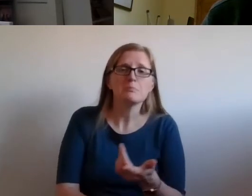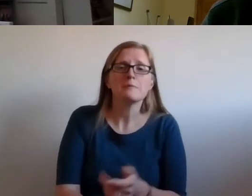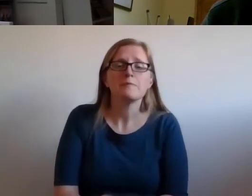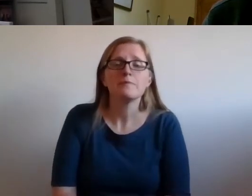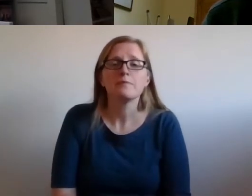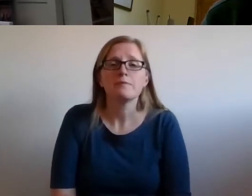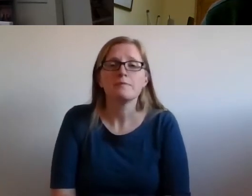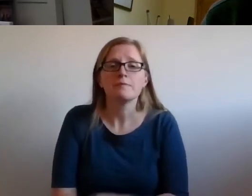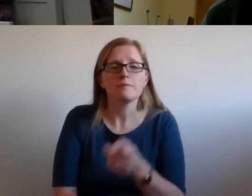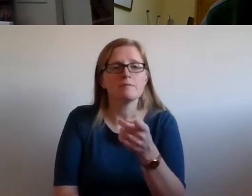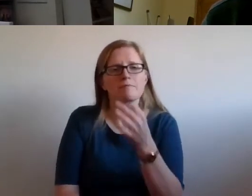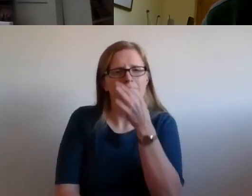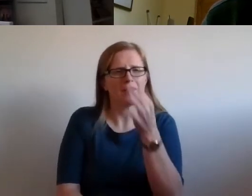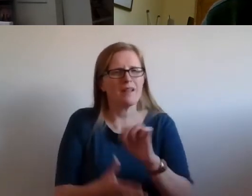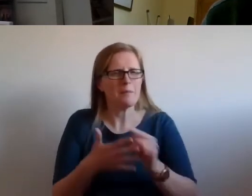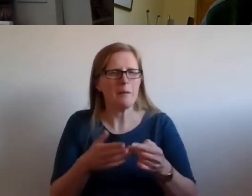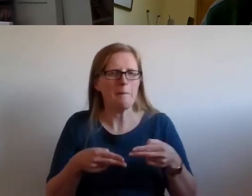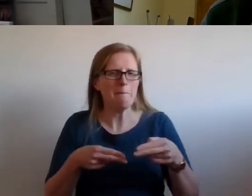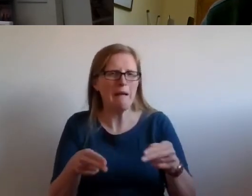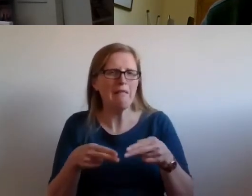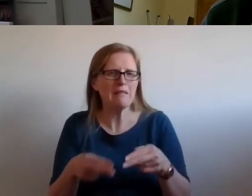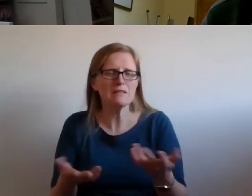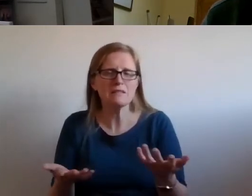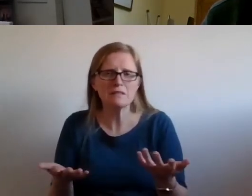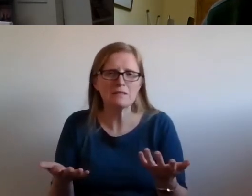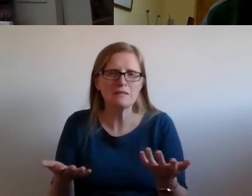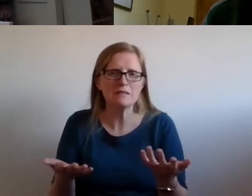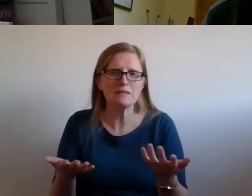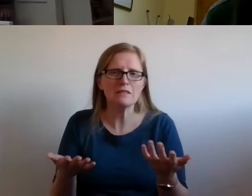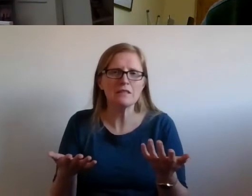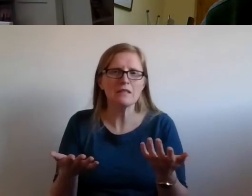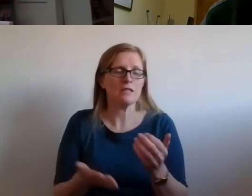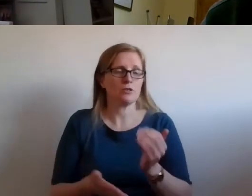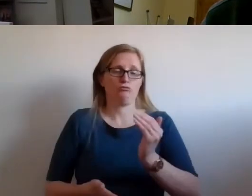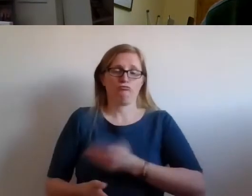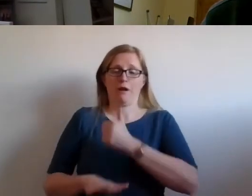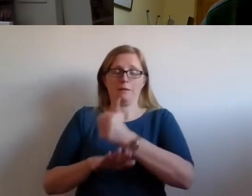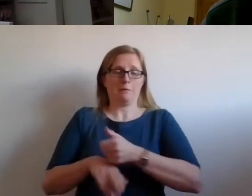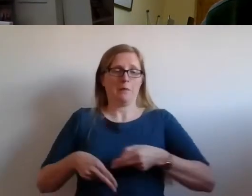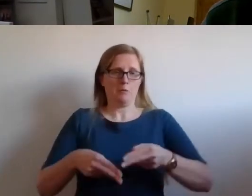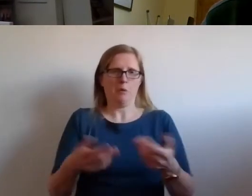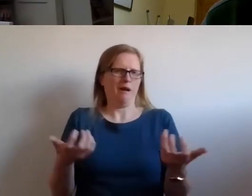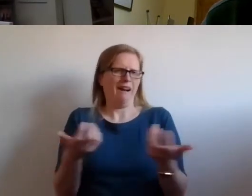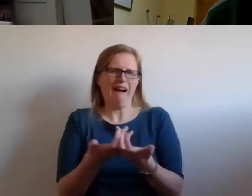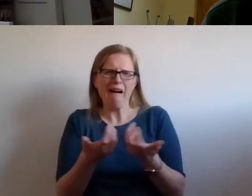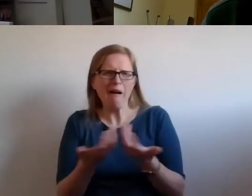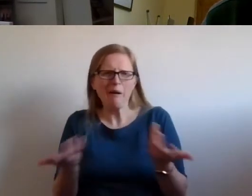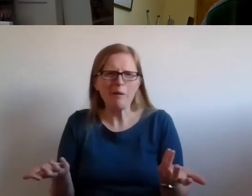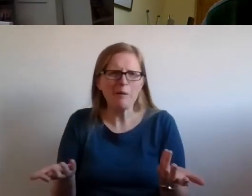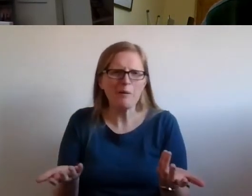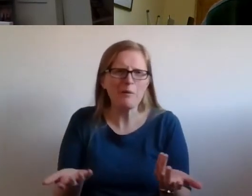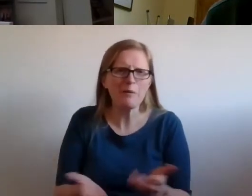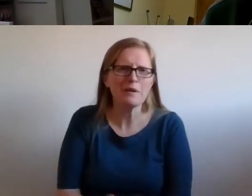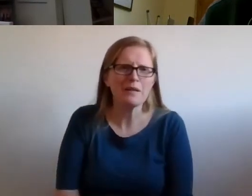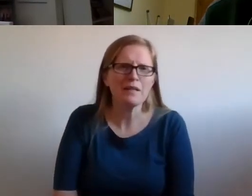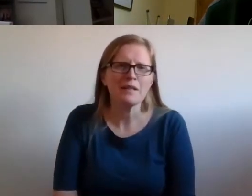really about sort of methods, really, the how, in terms of rights based approaches. Ruth Potter, who's a member of the network, the Human Rights